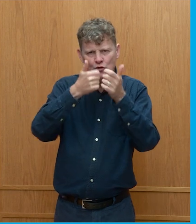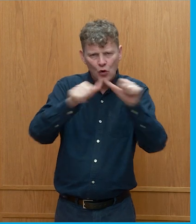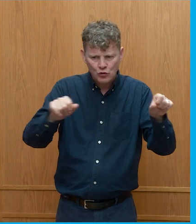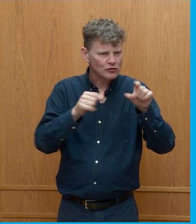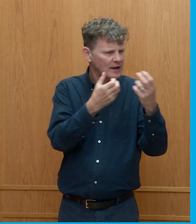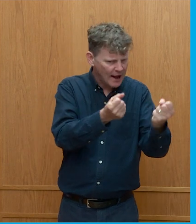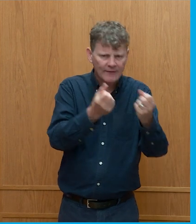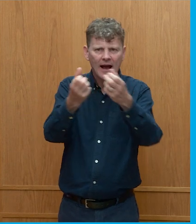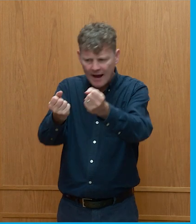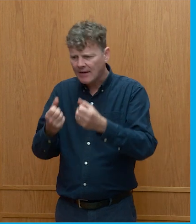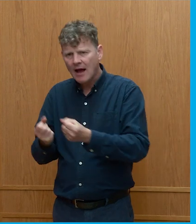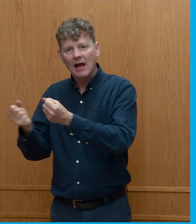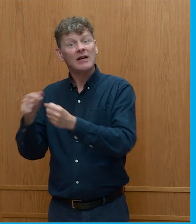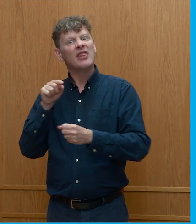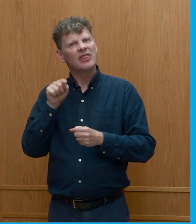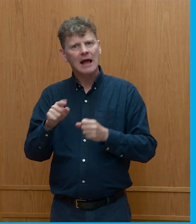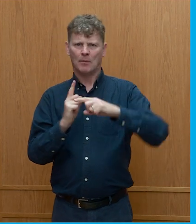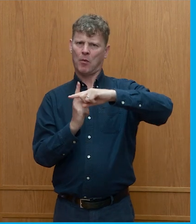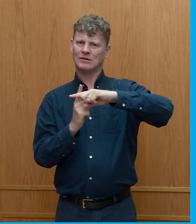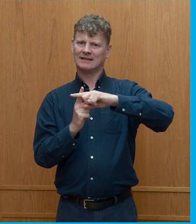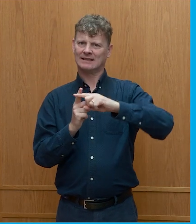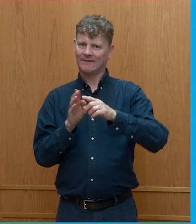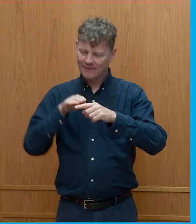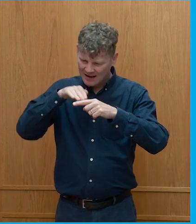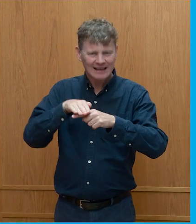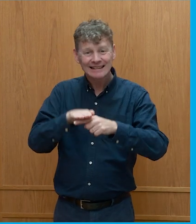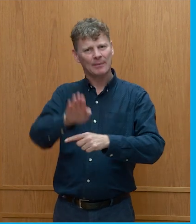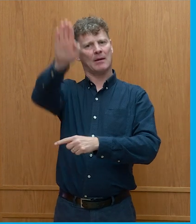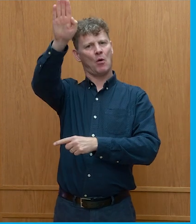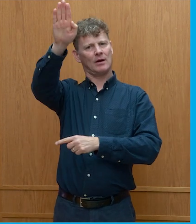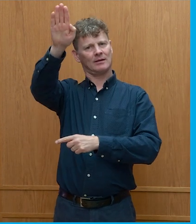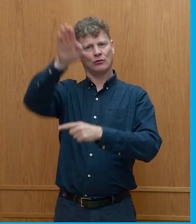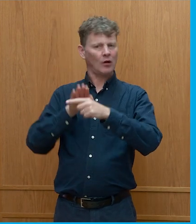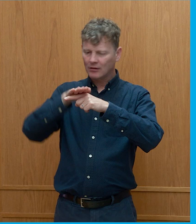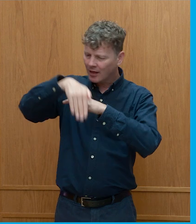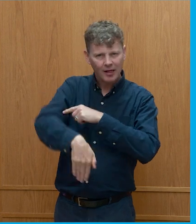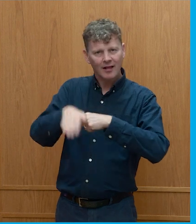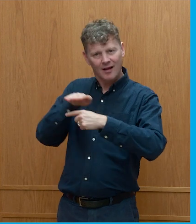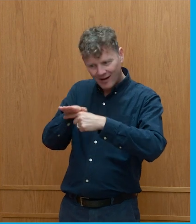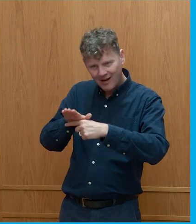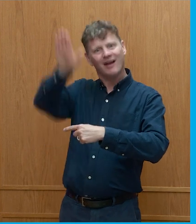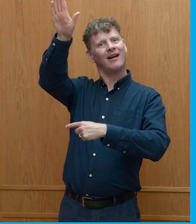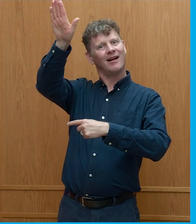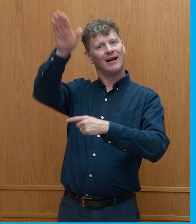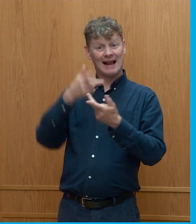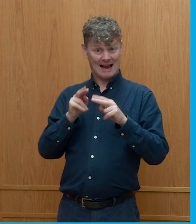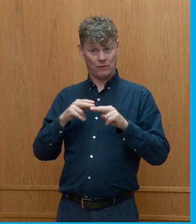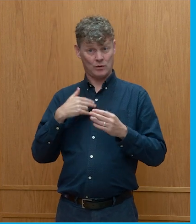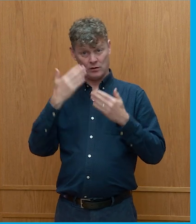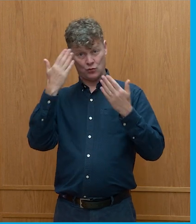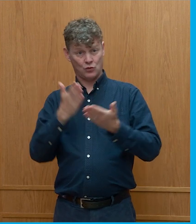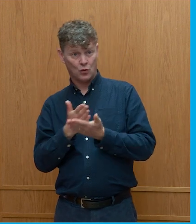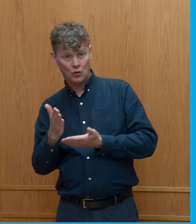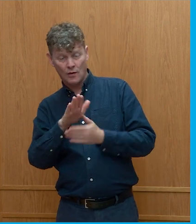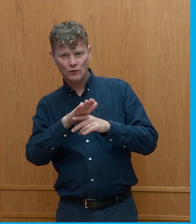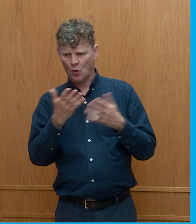and that actually is a tipping point in itself. Because if you don't have certainty of the direction of travel, where do